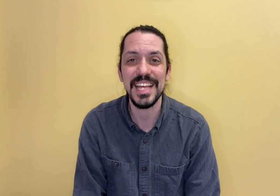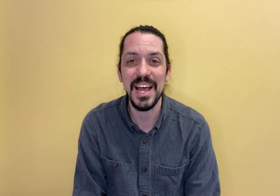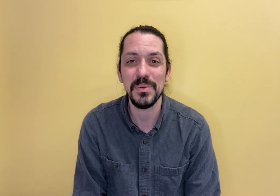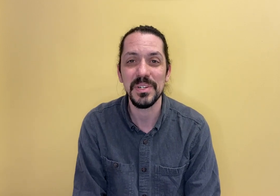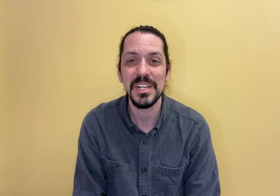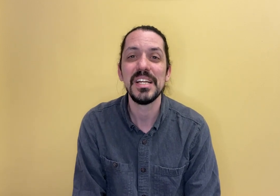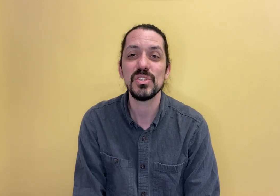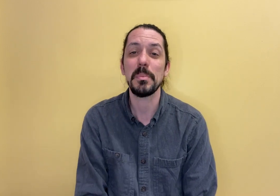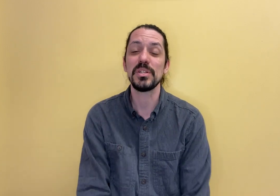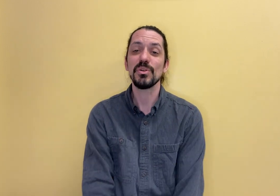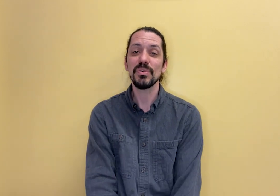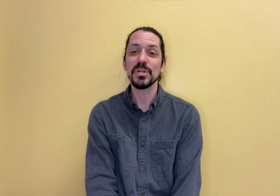sound. So my turn first.